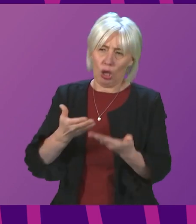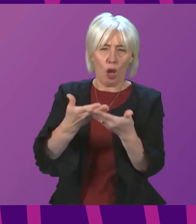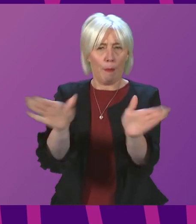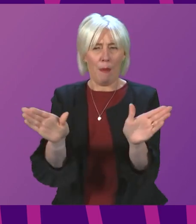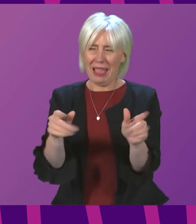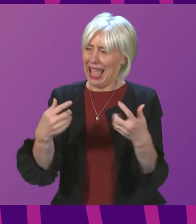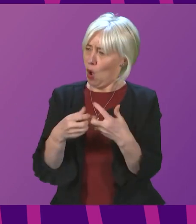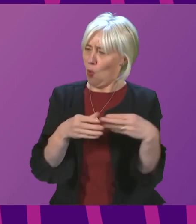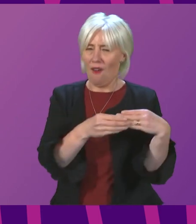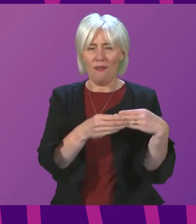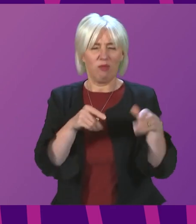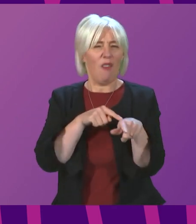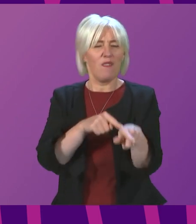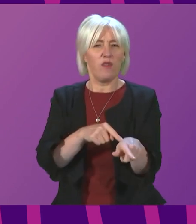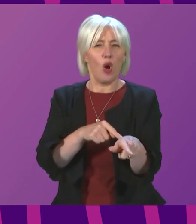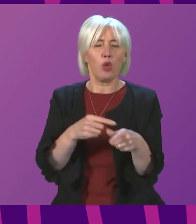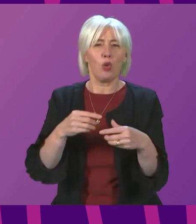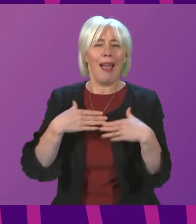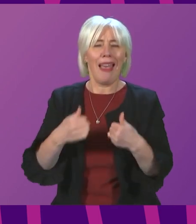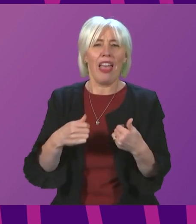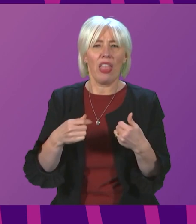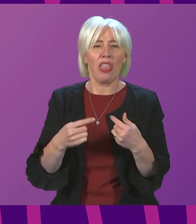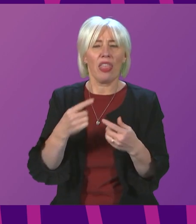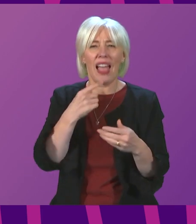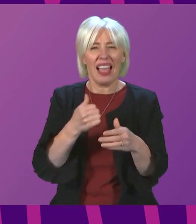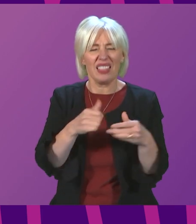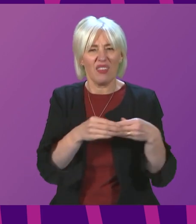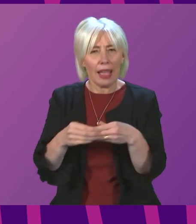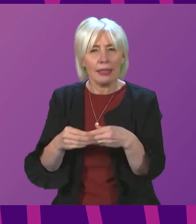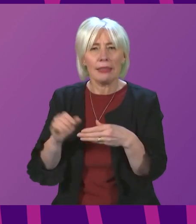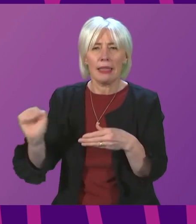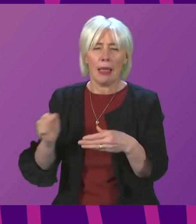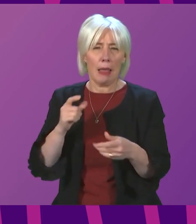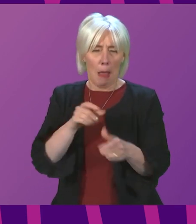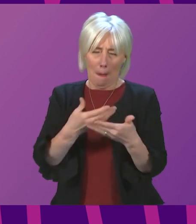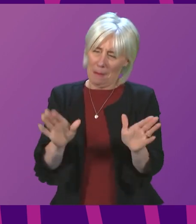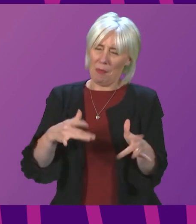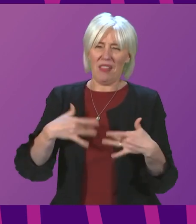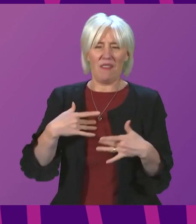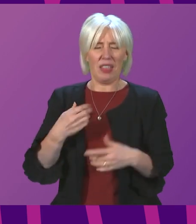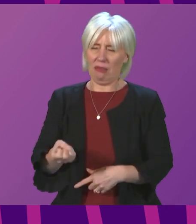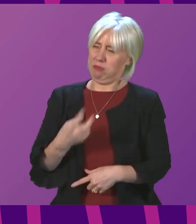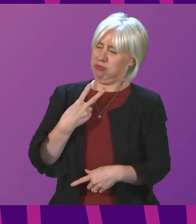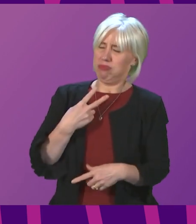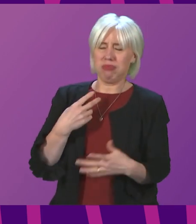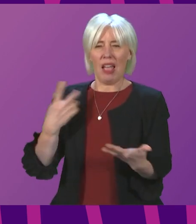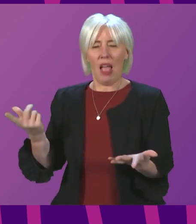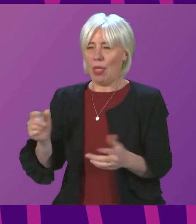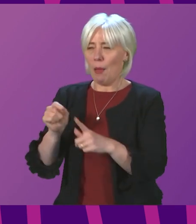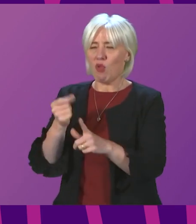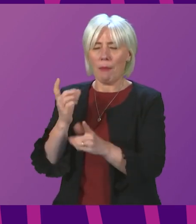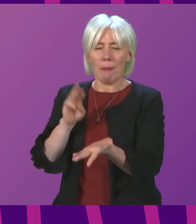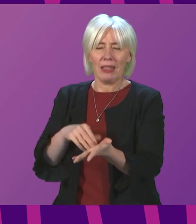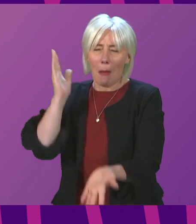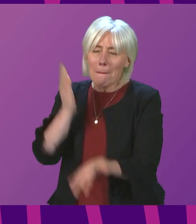health advice. The public feels betrayed and the Prime Minister must go. Does the First Minister agree? And what can we do to